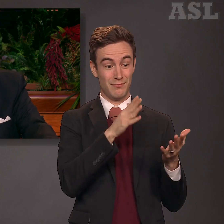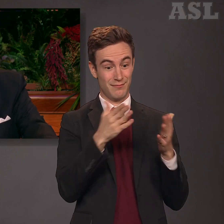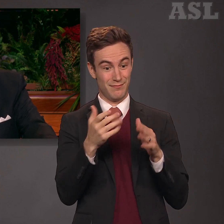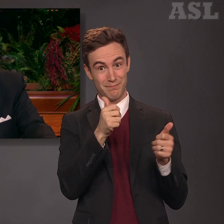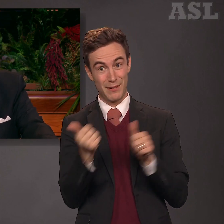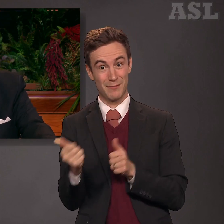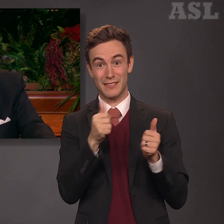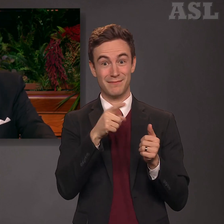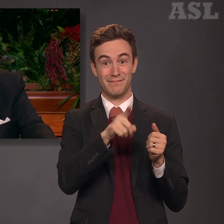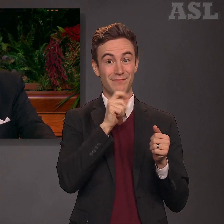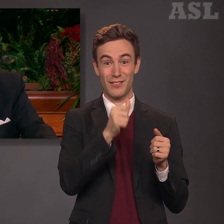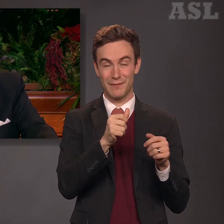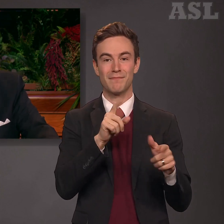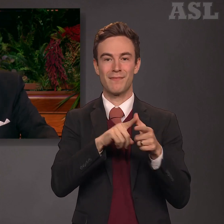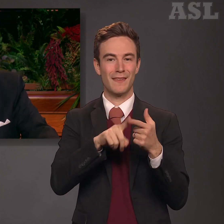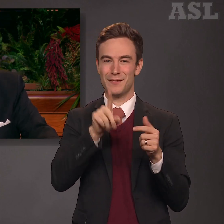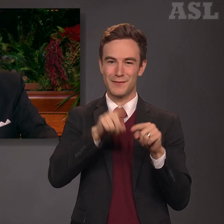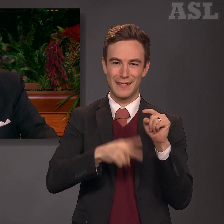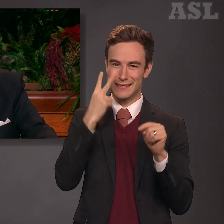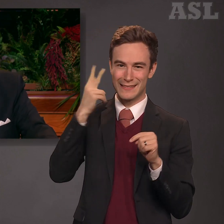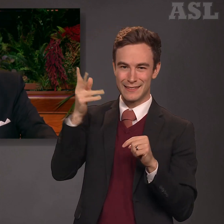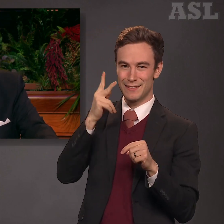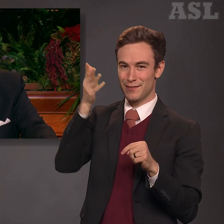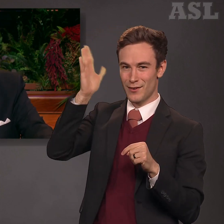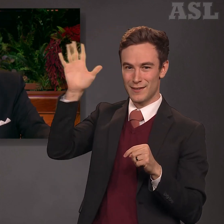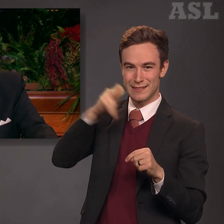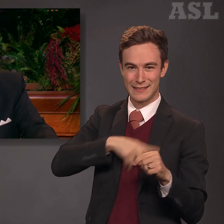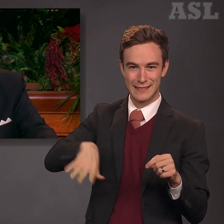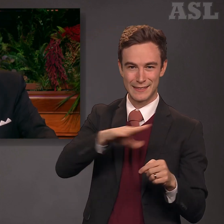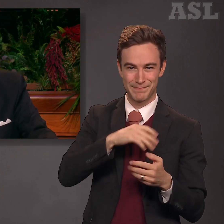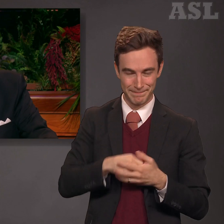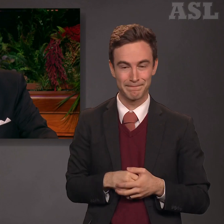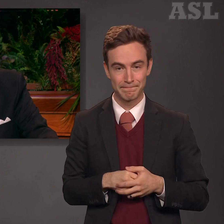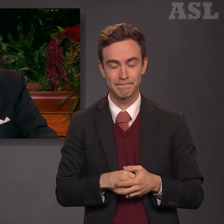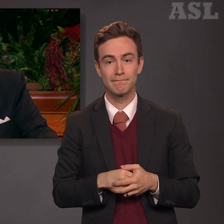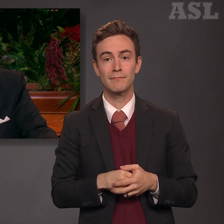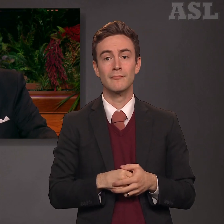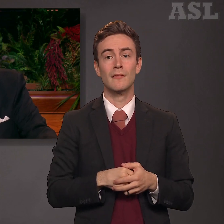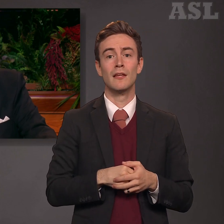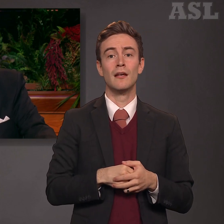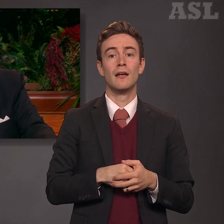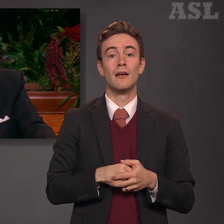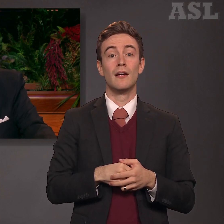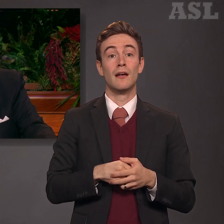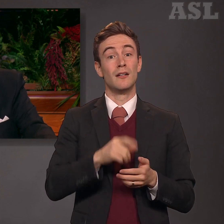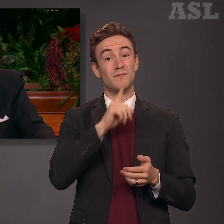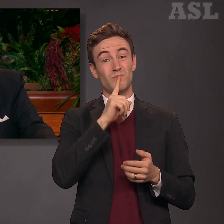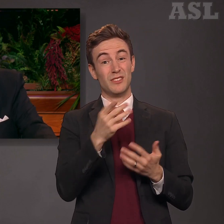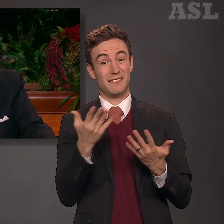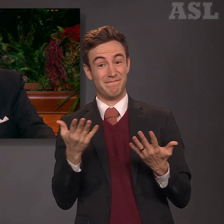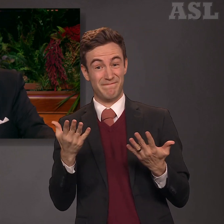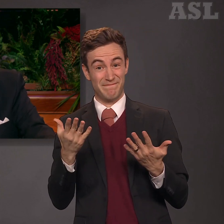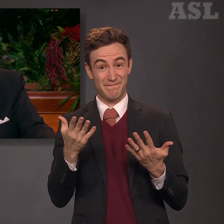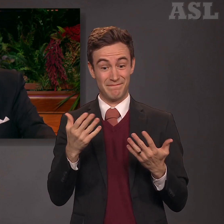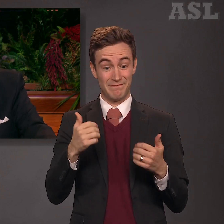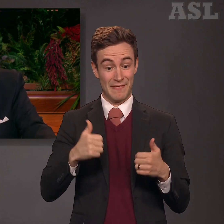Clearly, the possibility of change and living at a more elevated level has always been